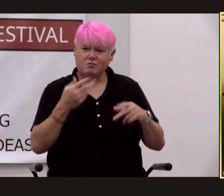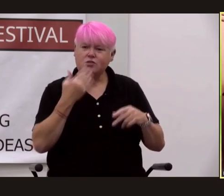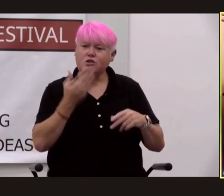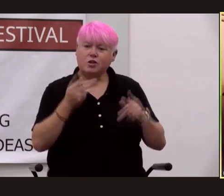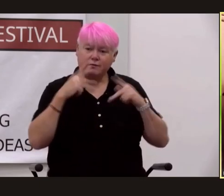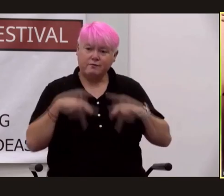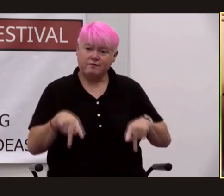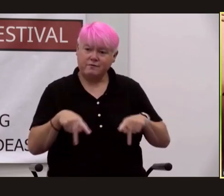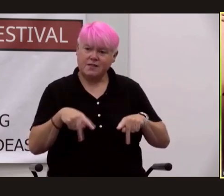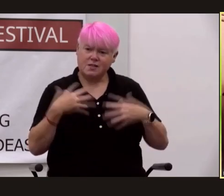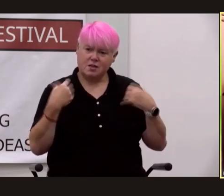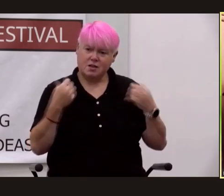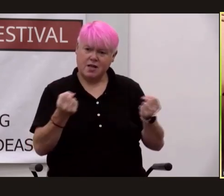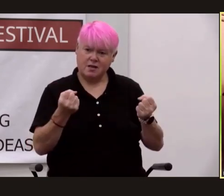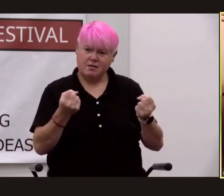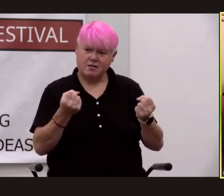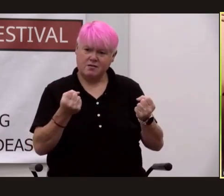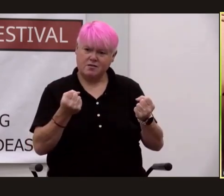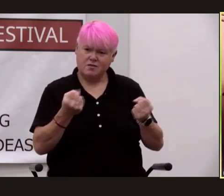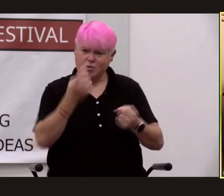automobile collision or